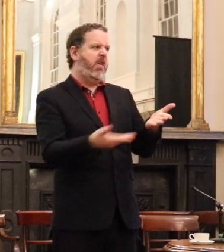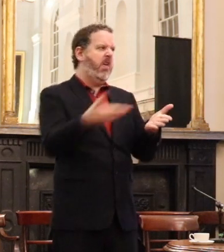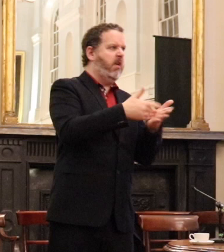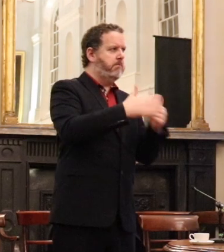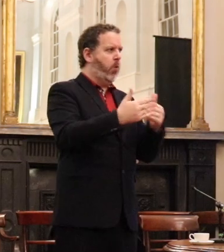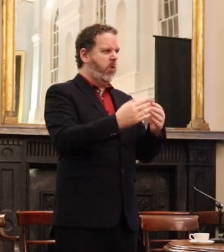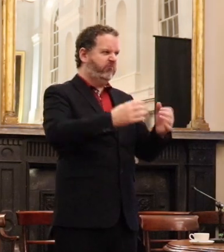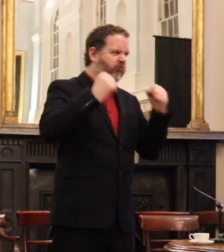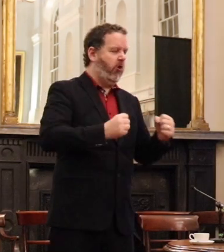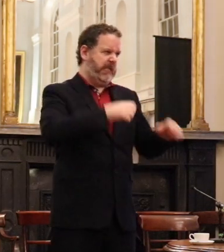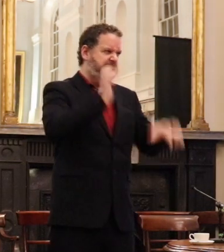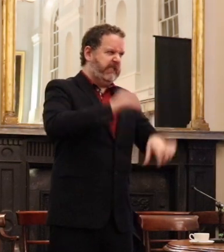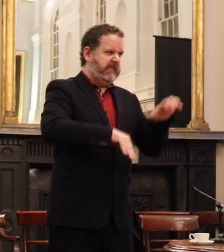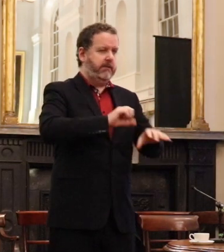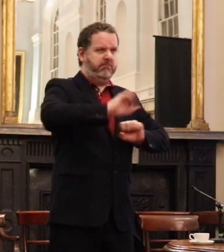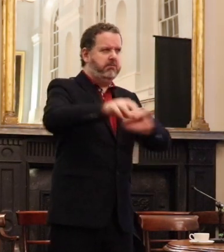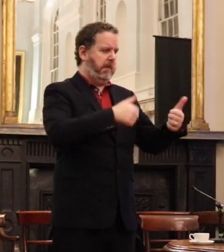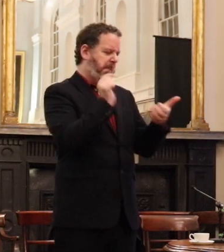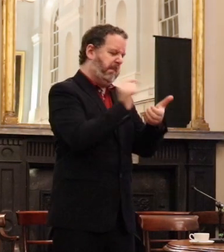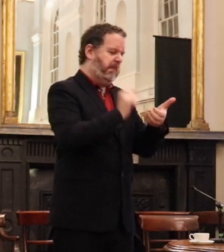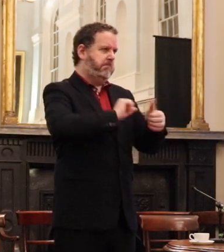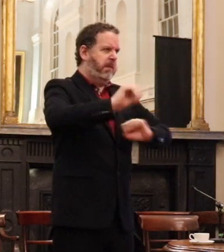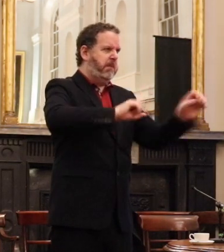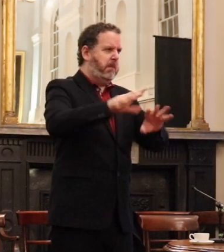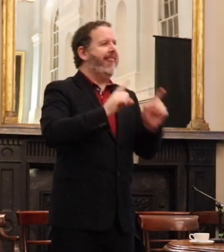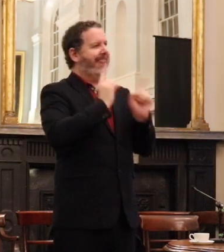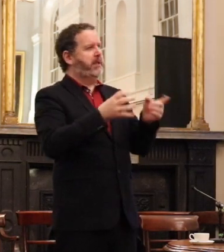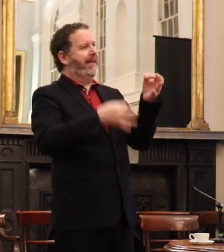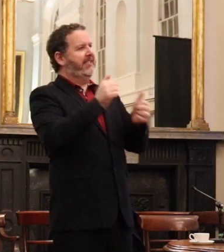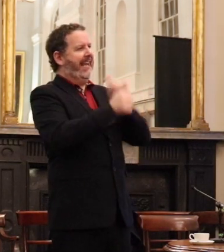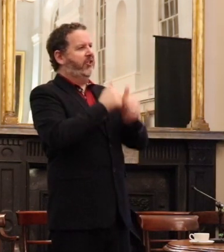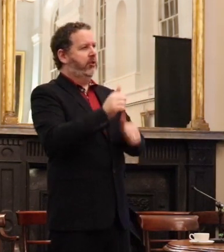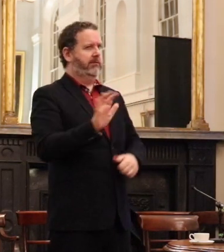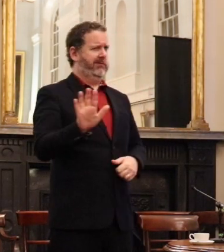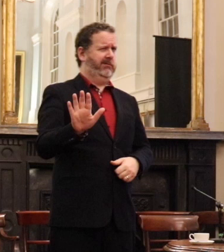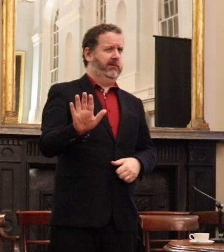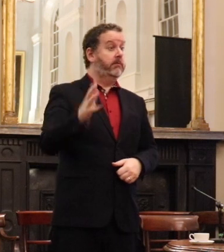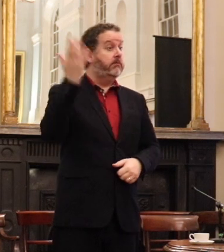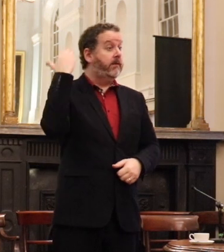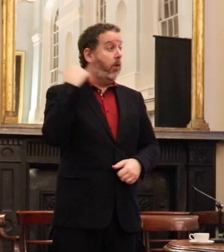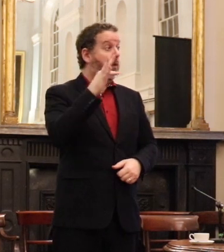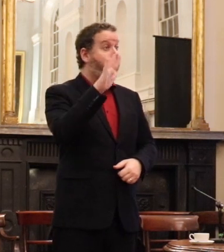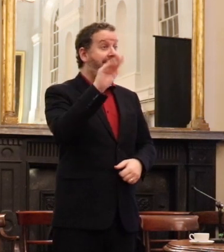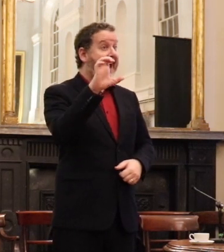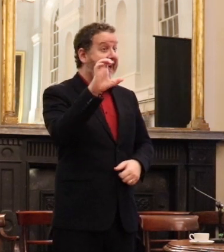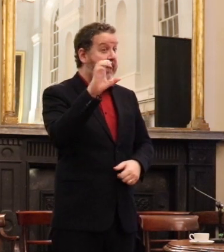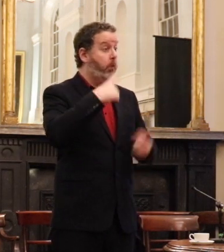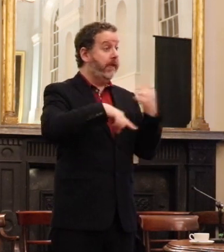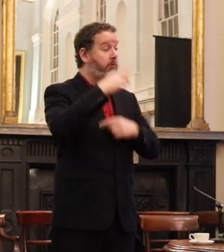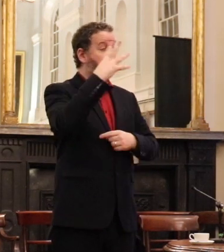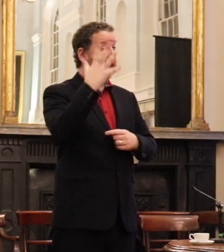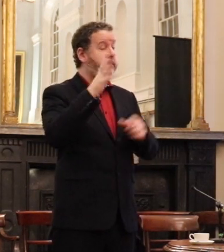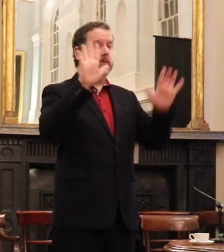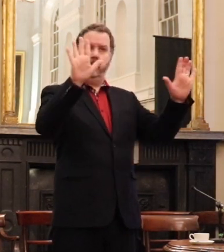And that seems to constitute political action. But we learned, in fact, if you actually sit down